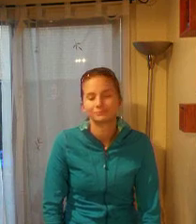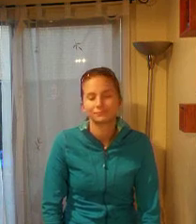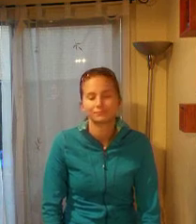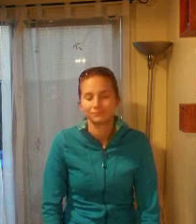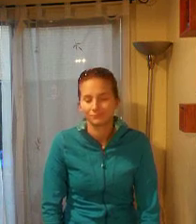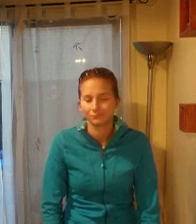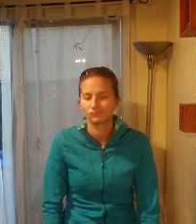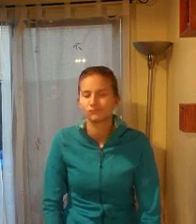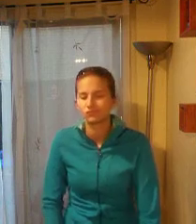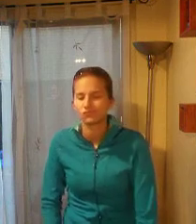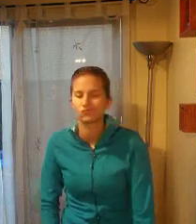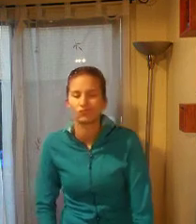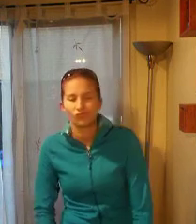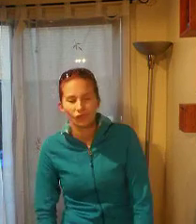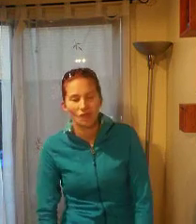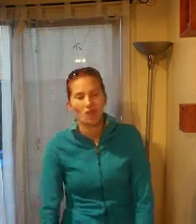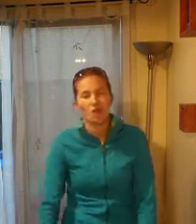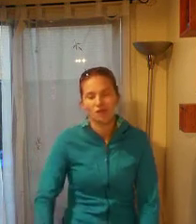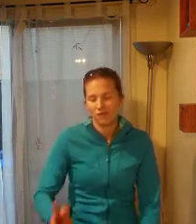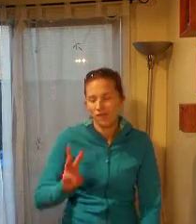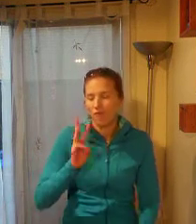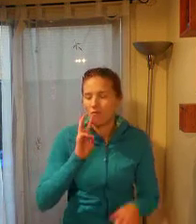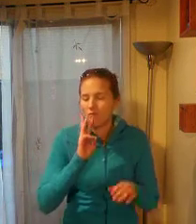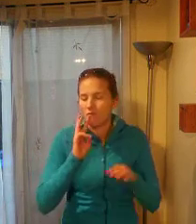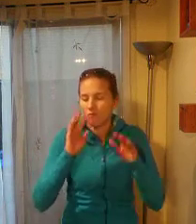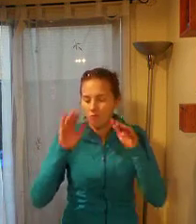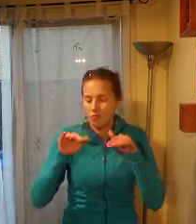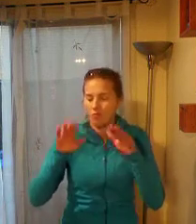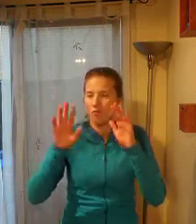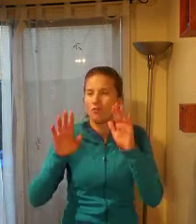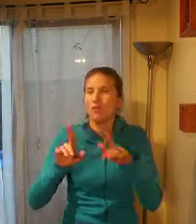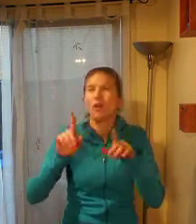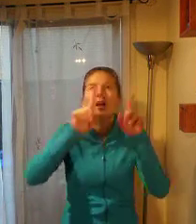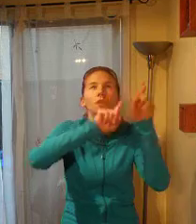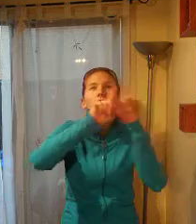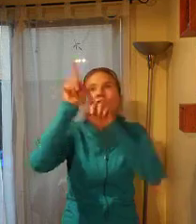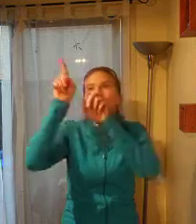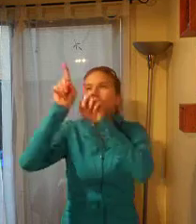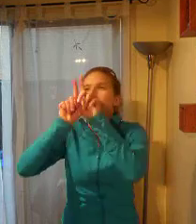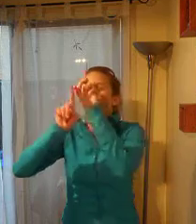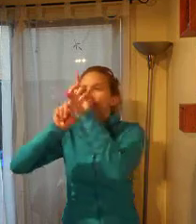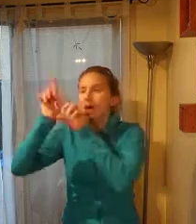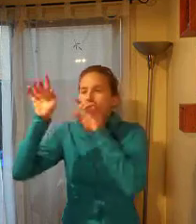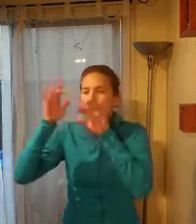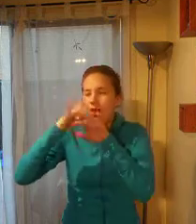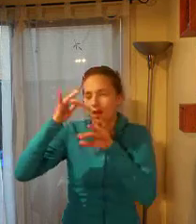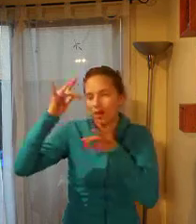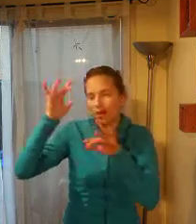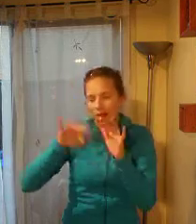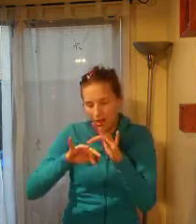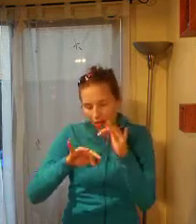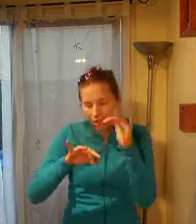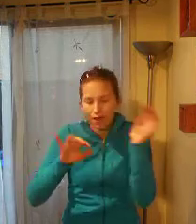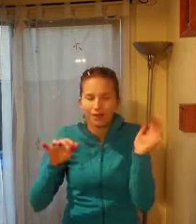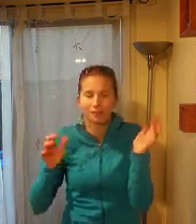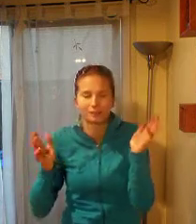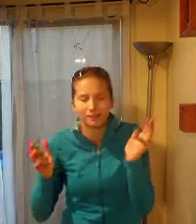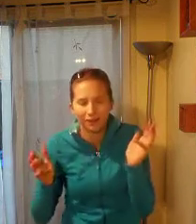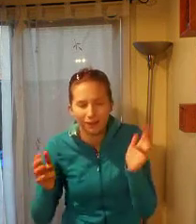The stars are dancing on the water here tonight It's good for the